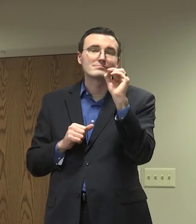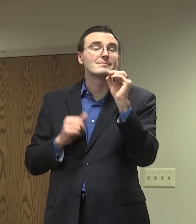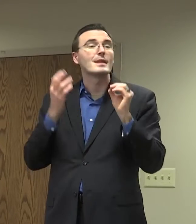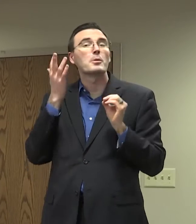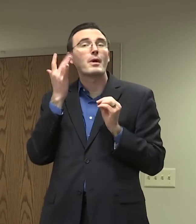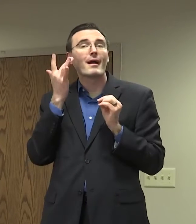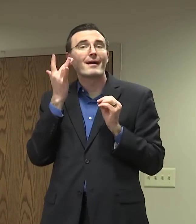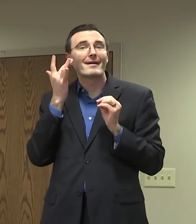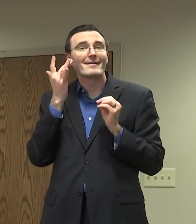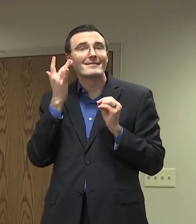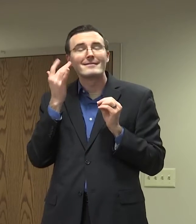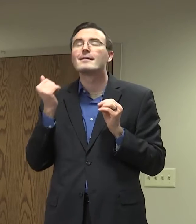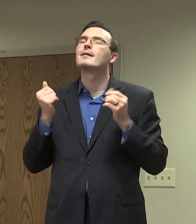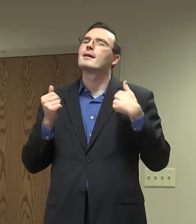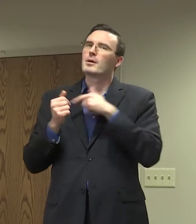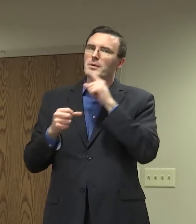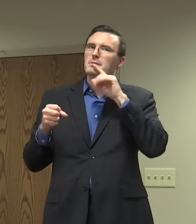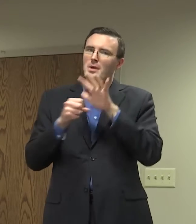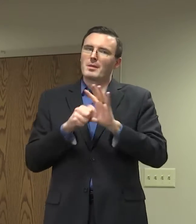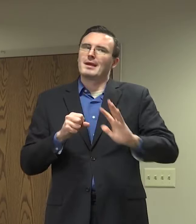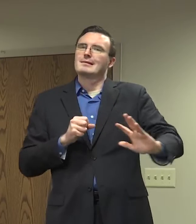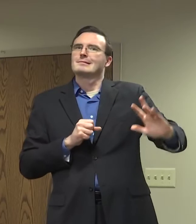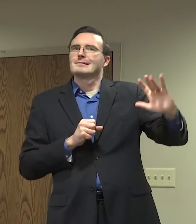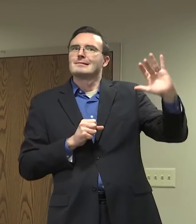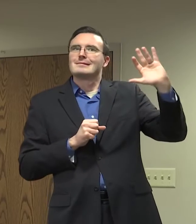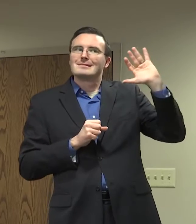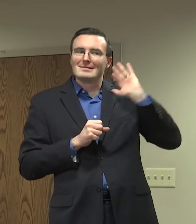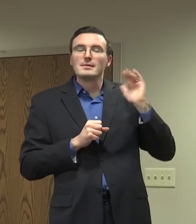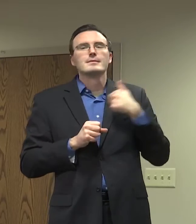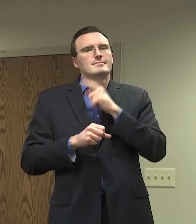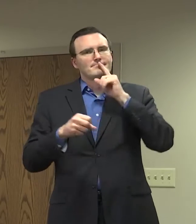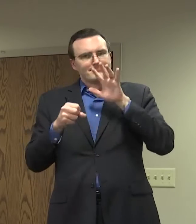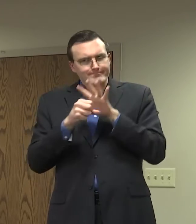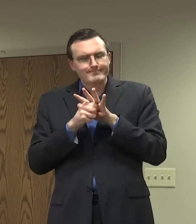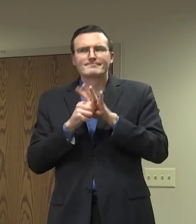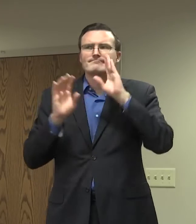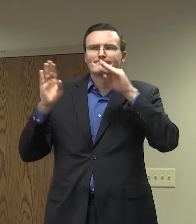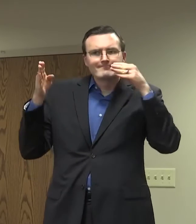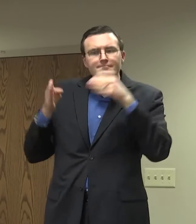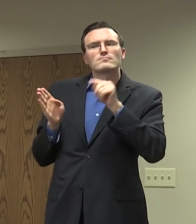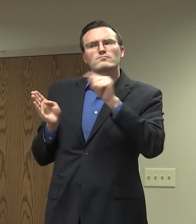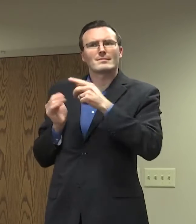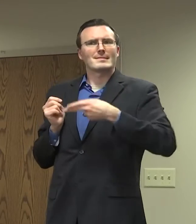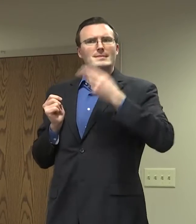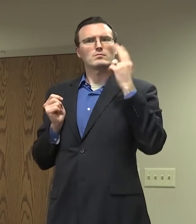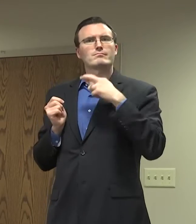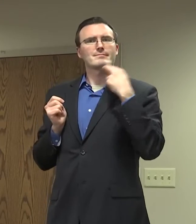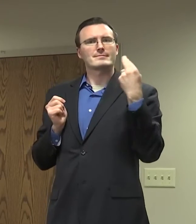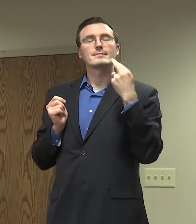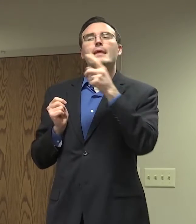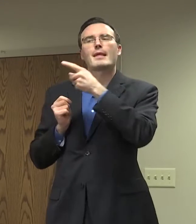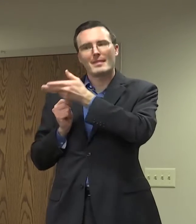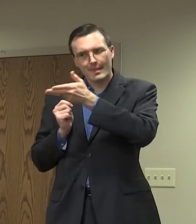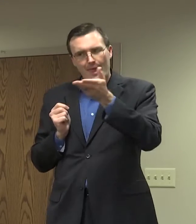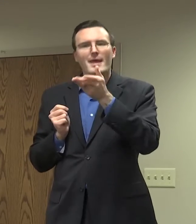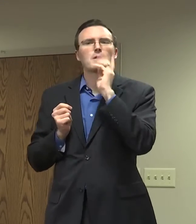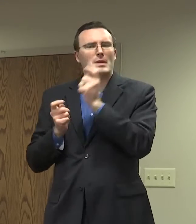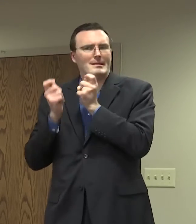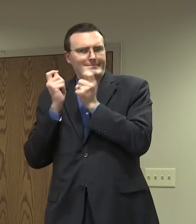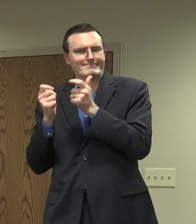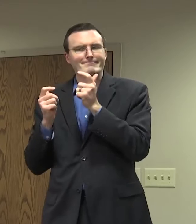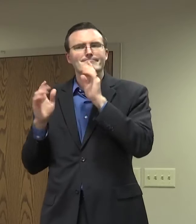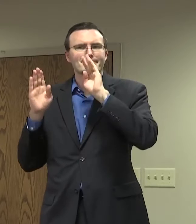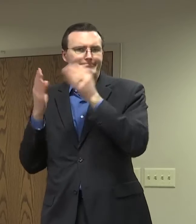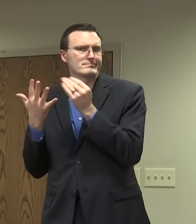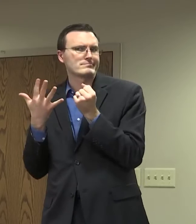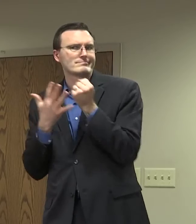a commitment early on to the equity lines and making sure that those most at risk were receiving the vaccine in a timely manner and being